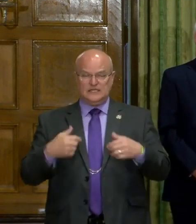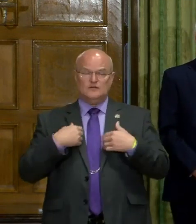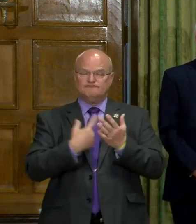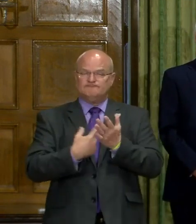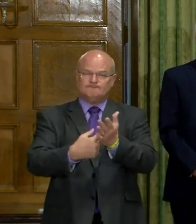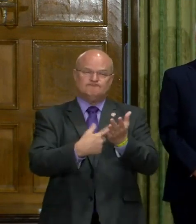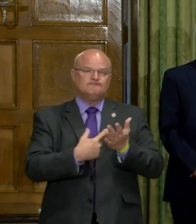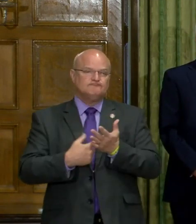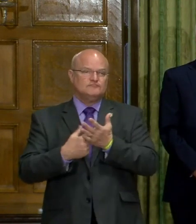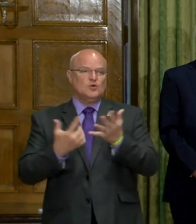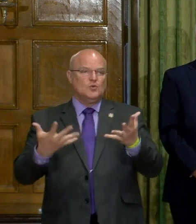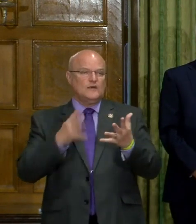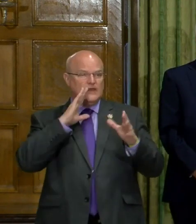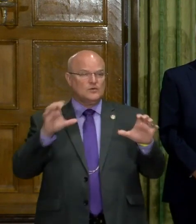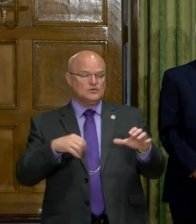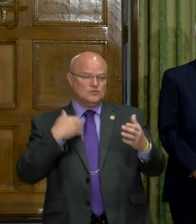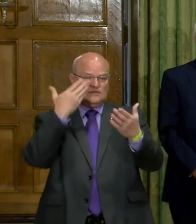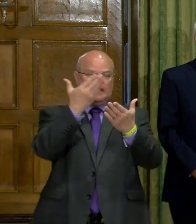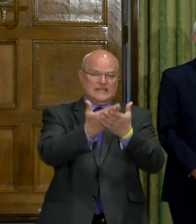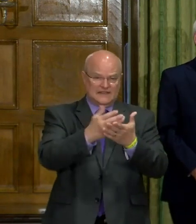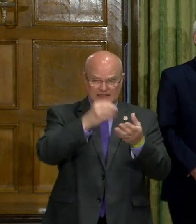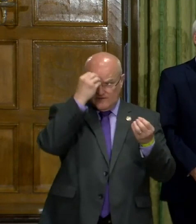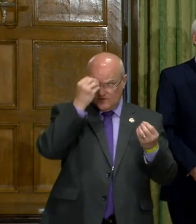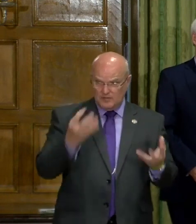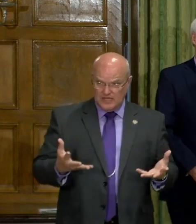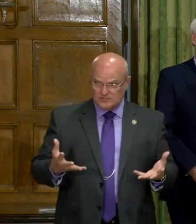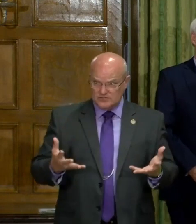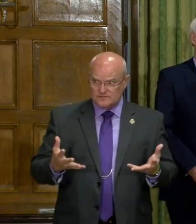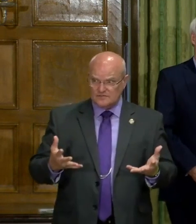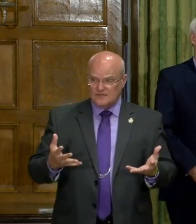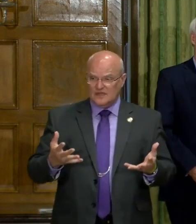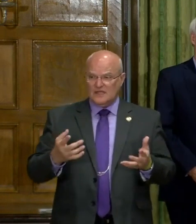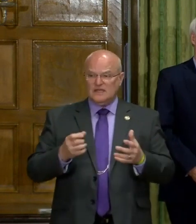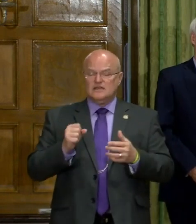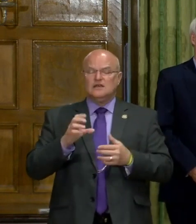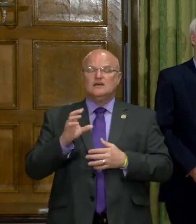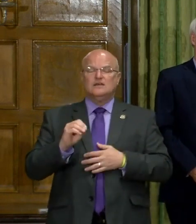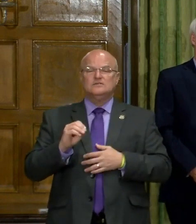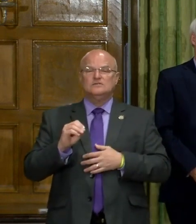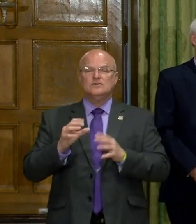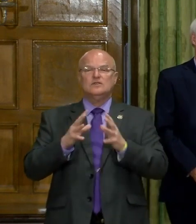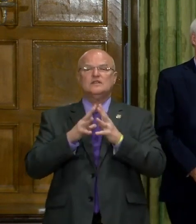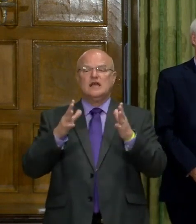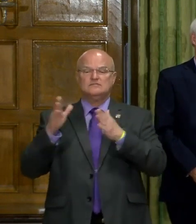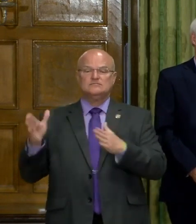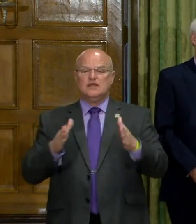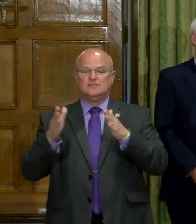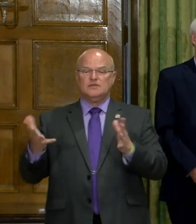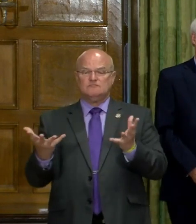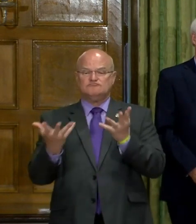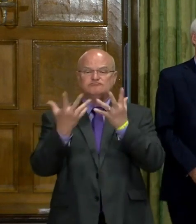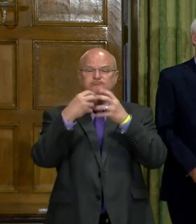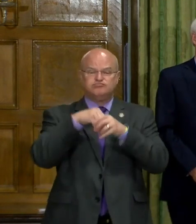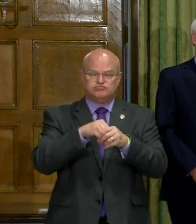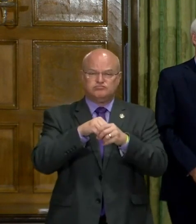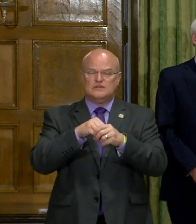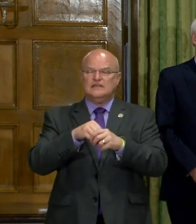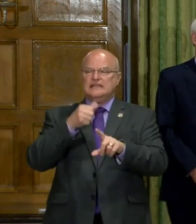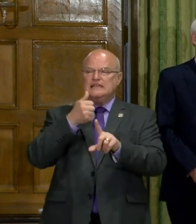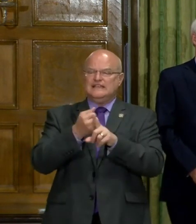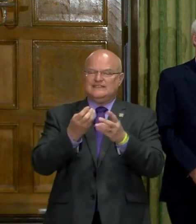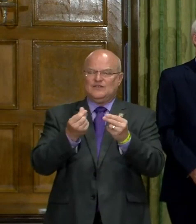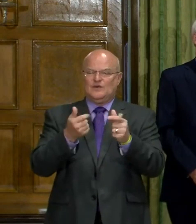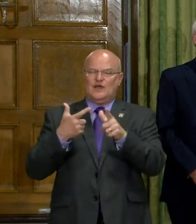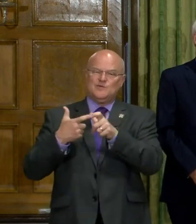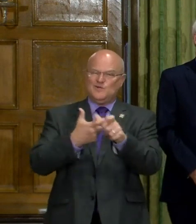and, uh, what they will do when they get that information. Uh, and so there's a lot of planning goes into it so they can hit the ground